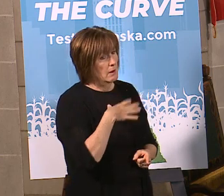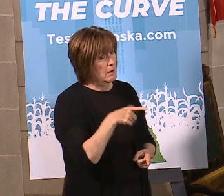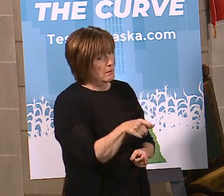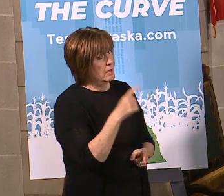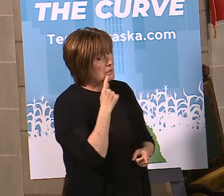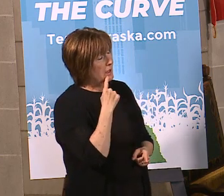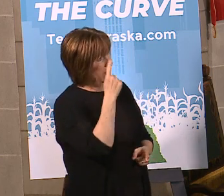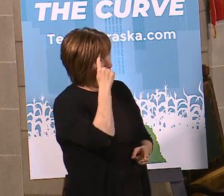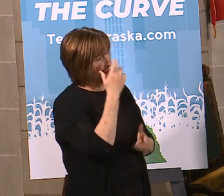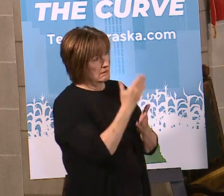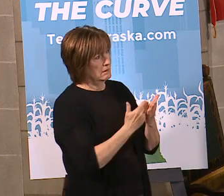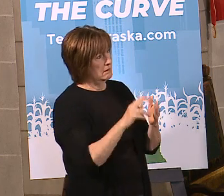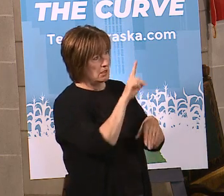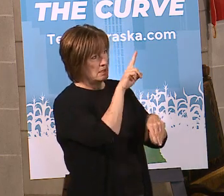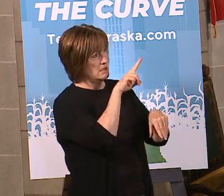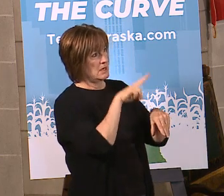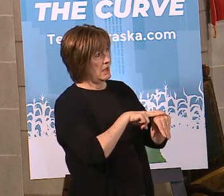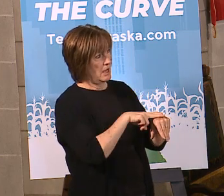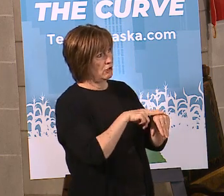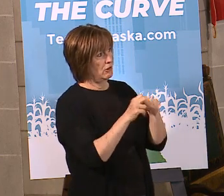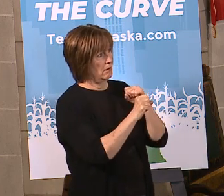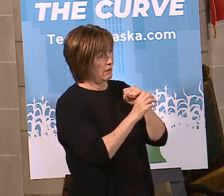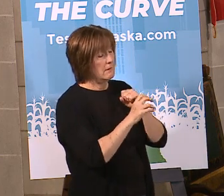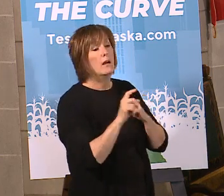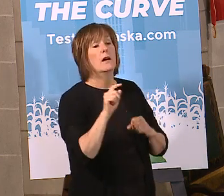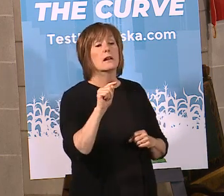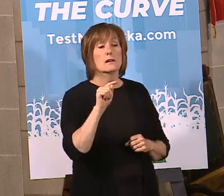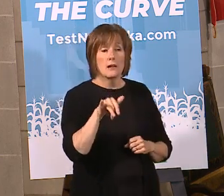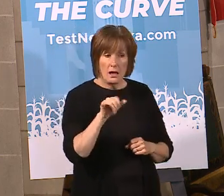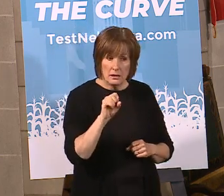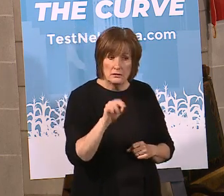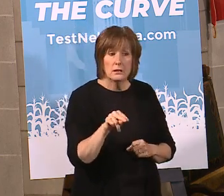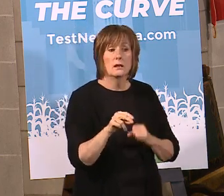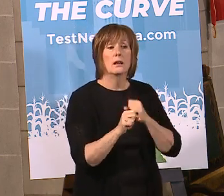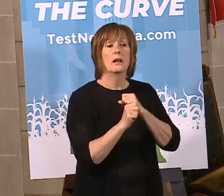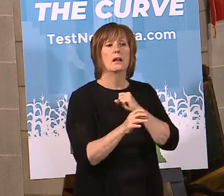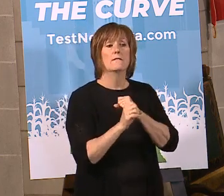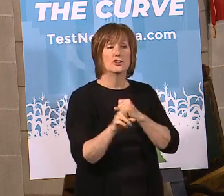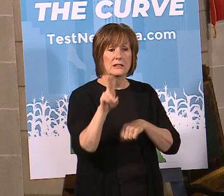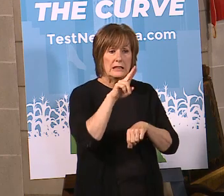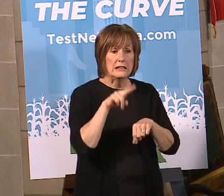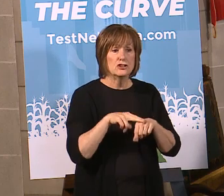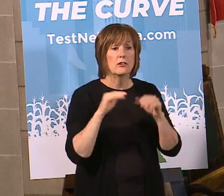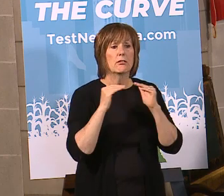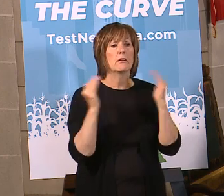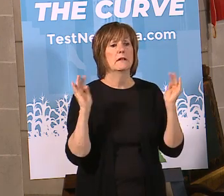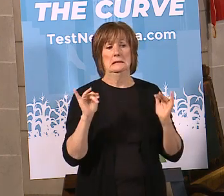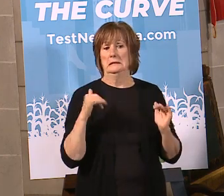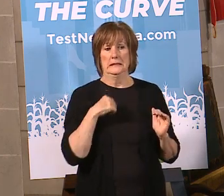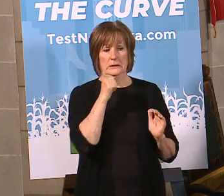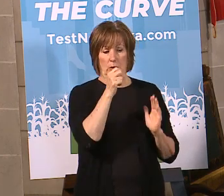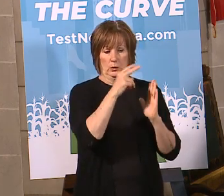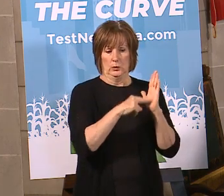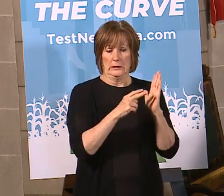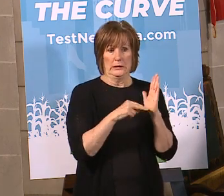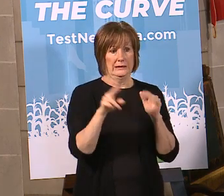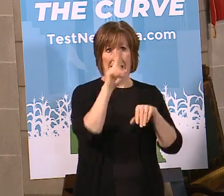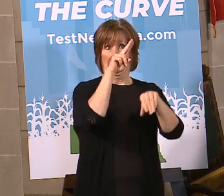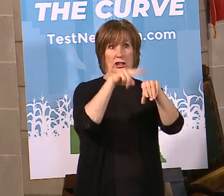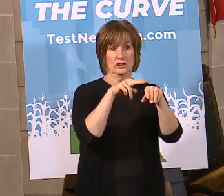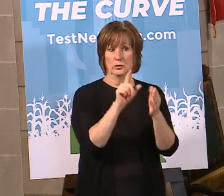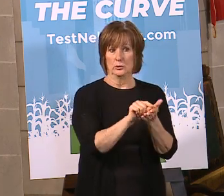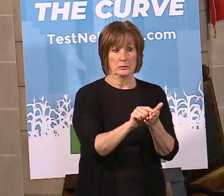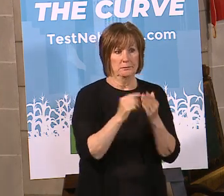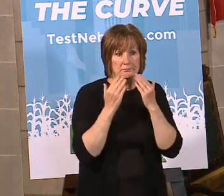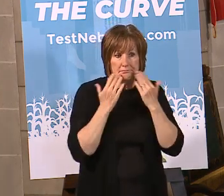I think they took out some nationally. Okay, so Tyson took out some of the ads nationally. So I don't read those national papers, so I can't help you with